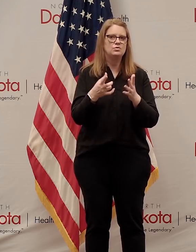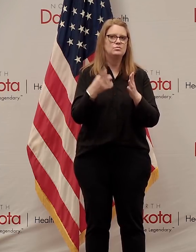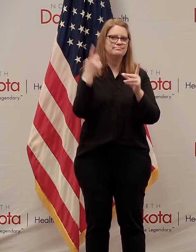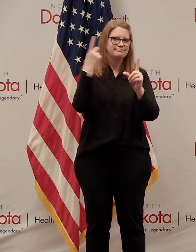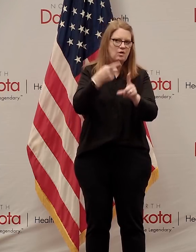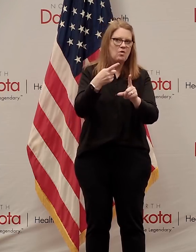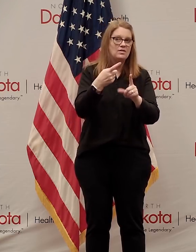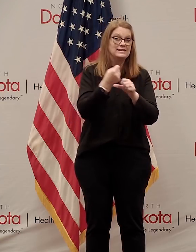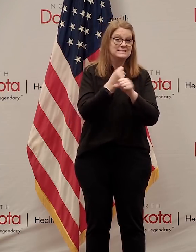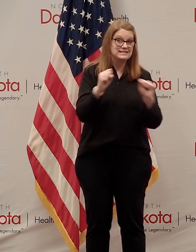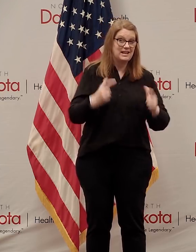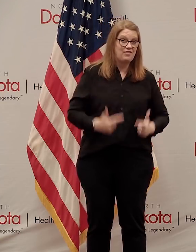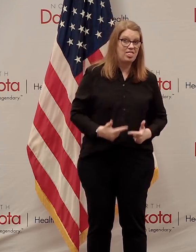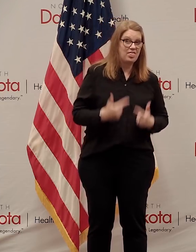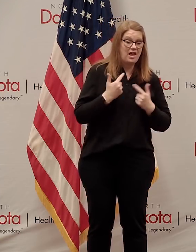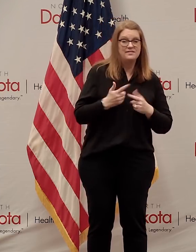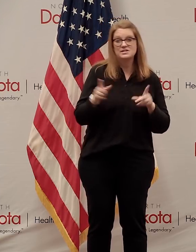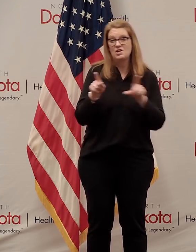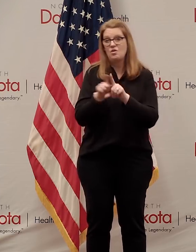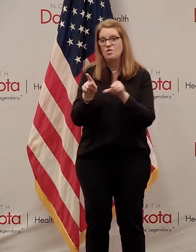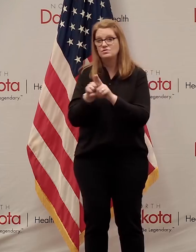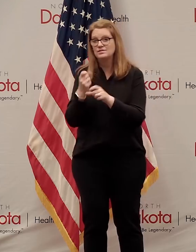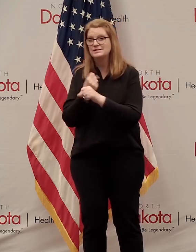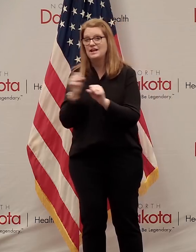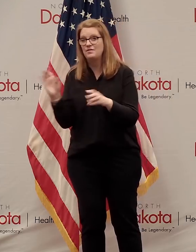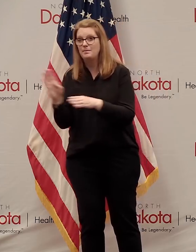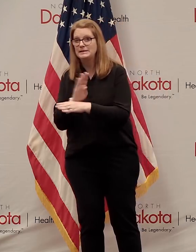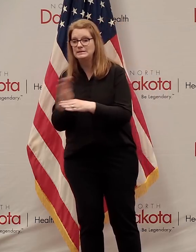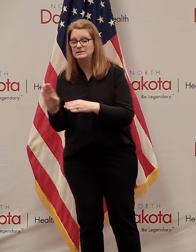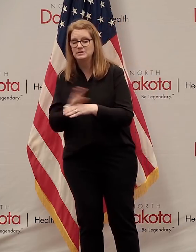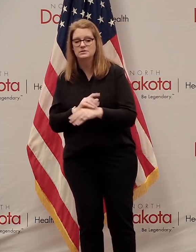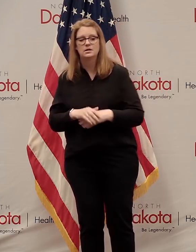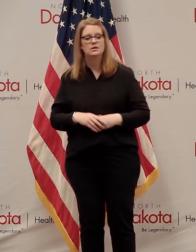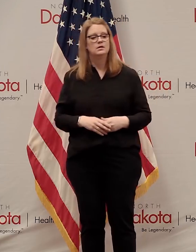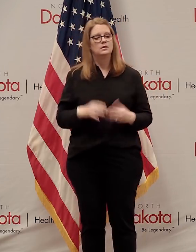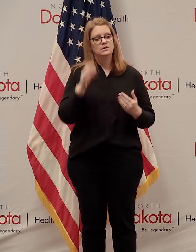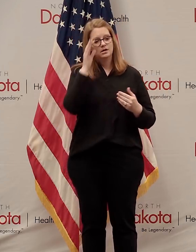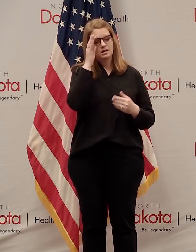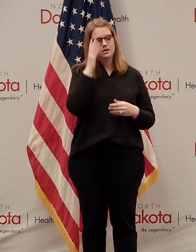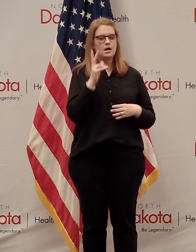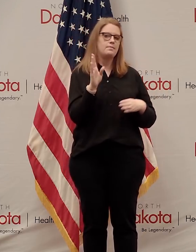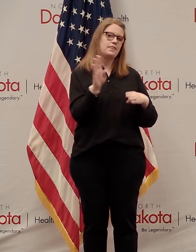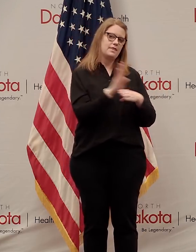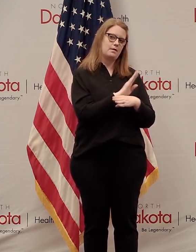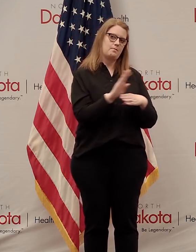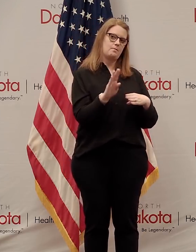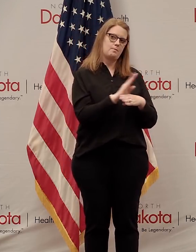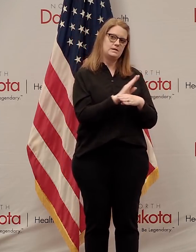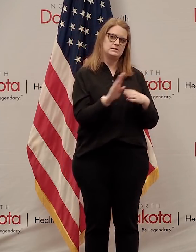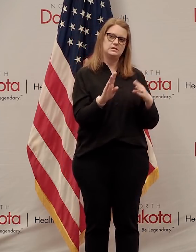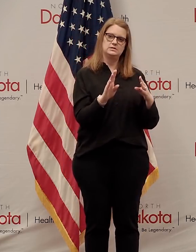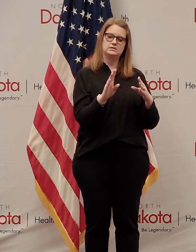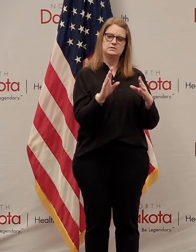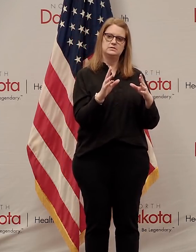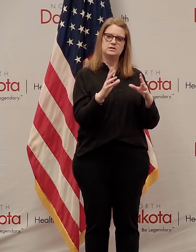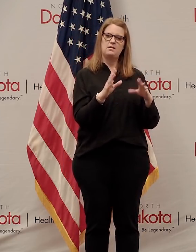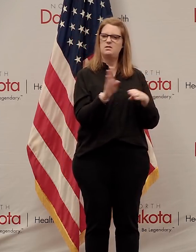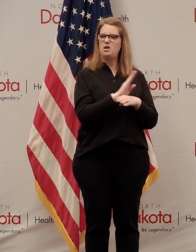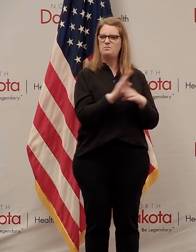livelihoods. Next update is on Commerce Department briefing. This is a heads-up.